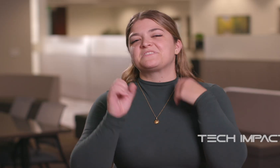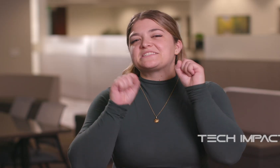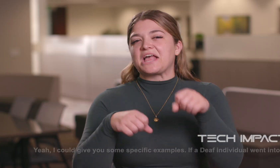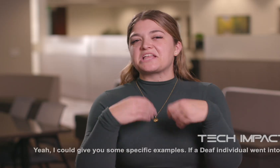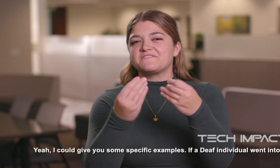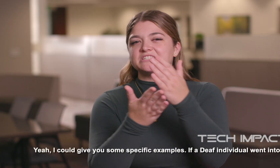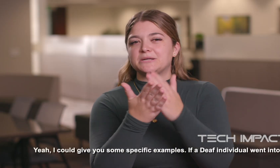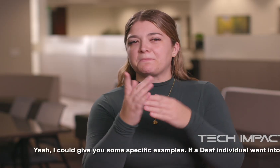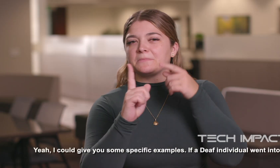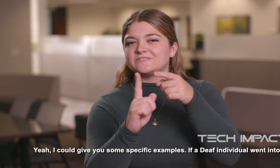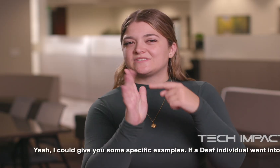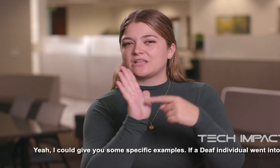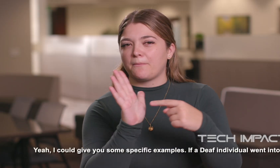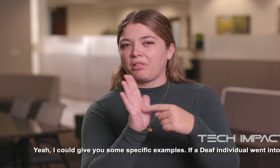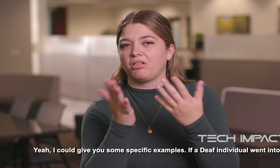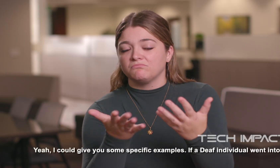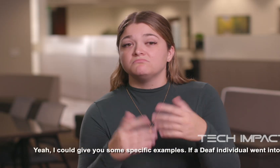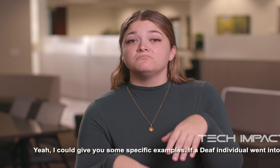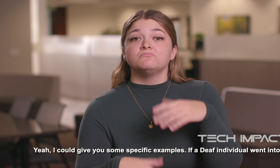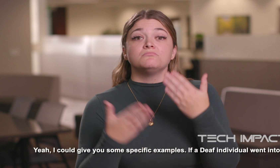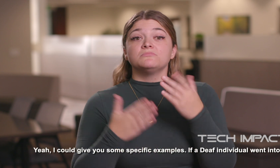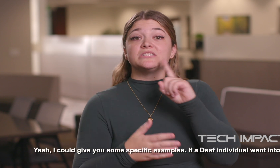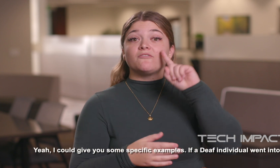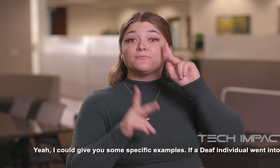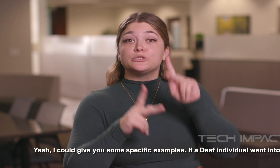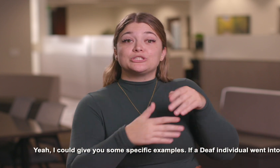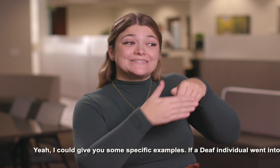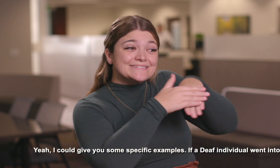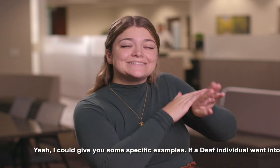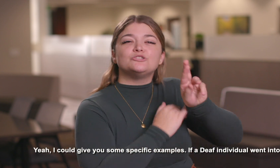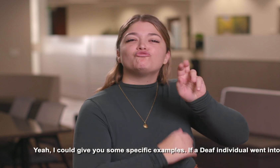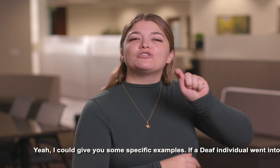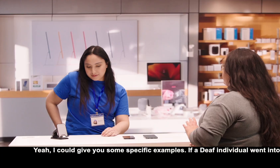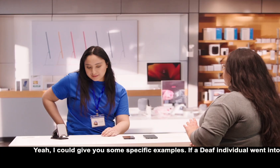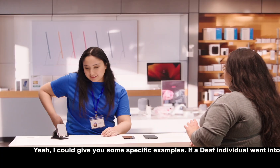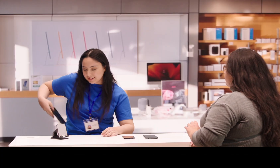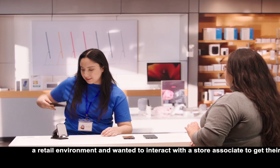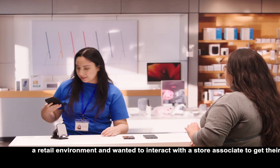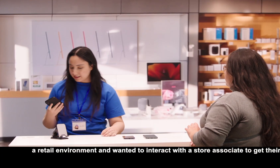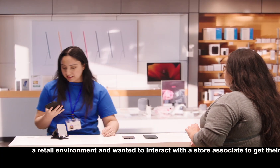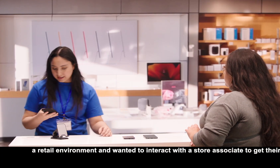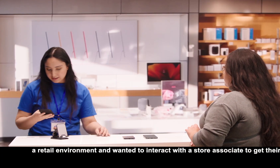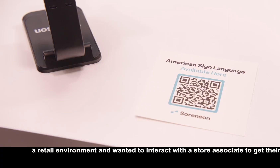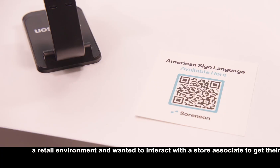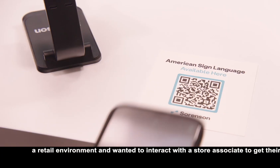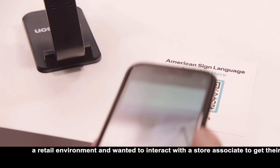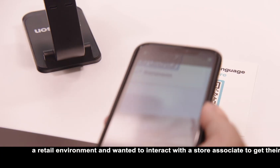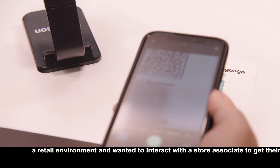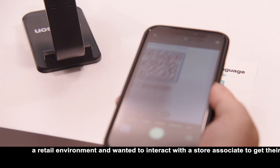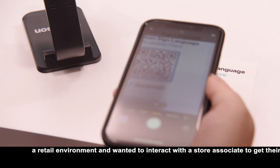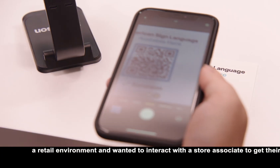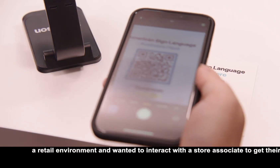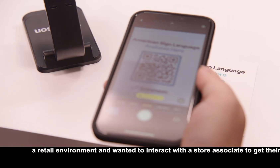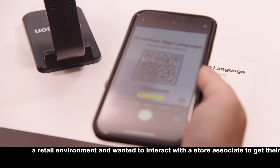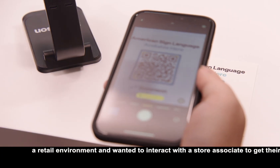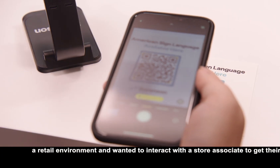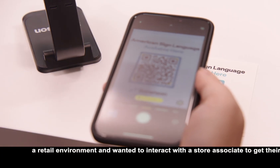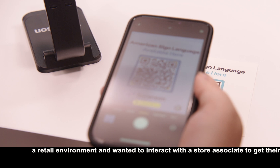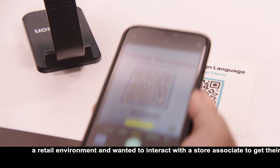Yeah, I could give you some specific examples. If a deaf individual went into a retail environment and wanted to interact with a store